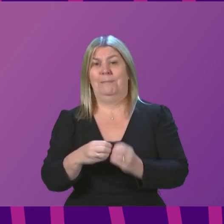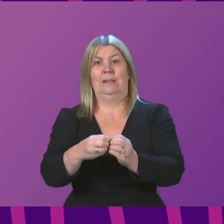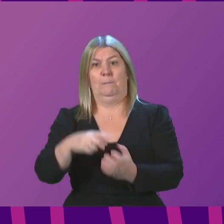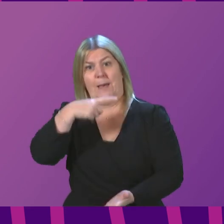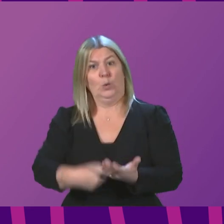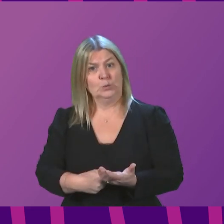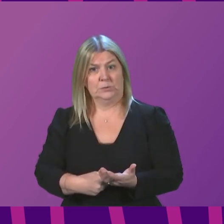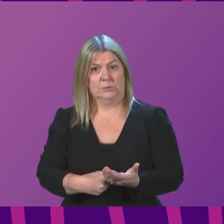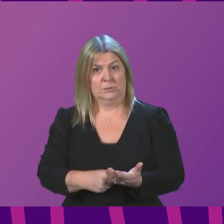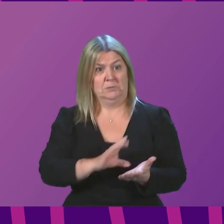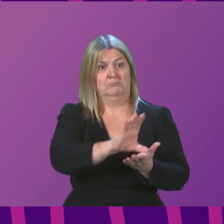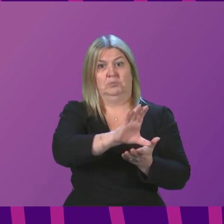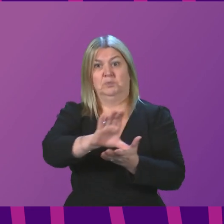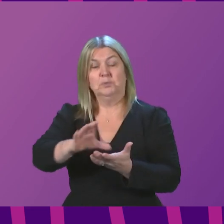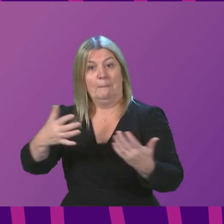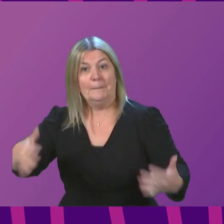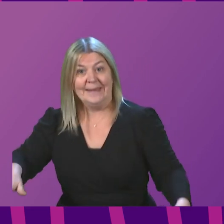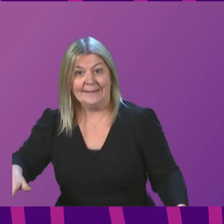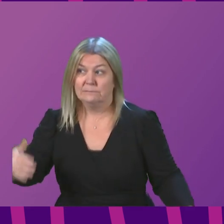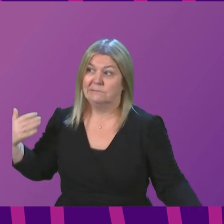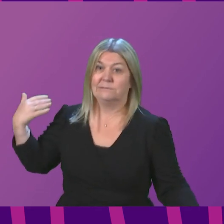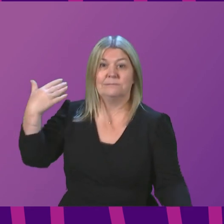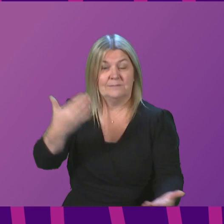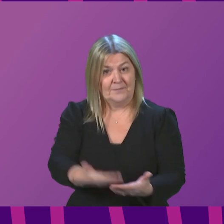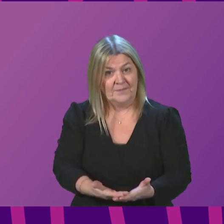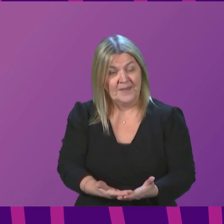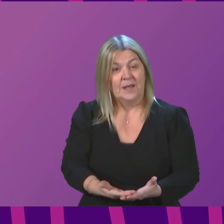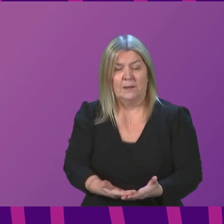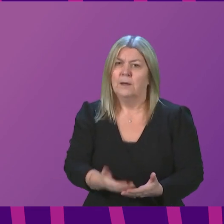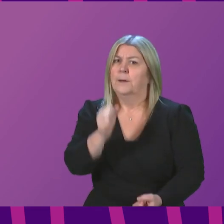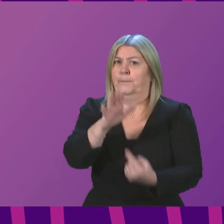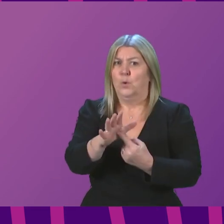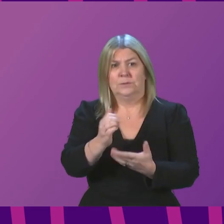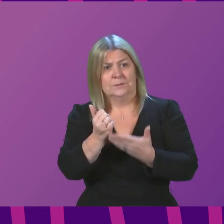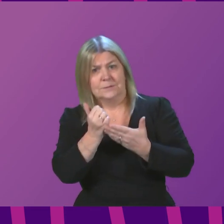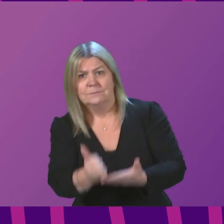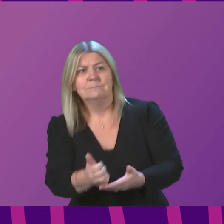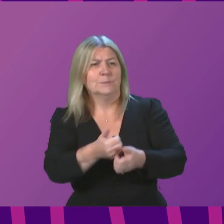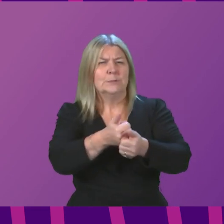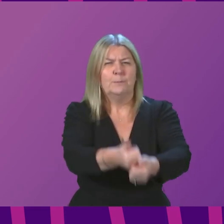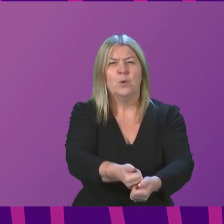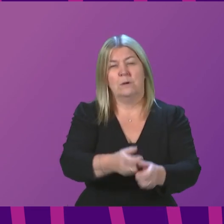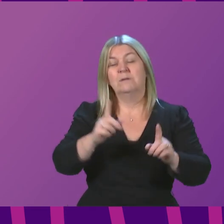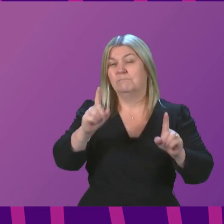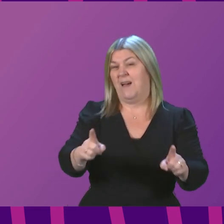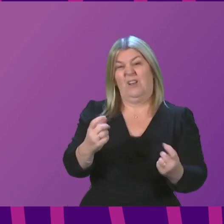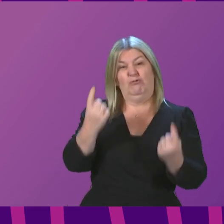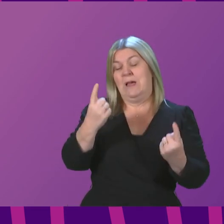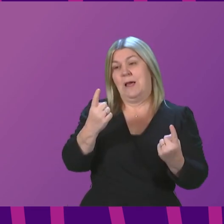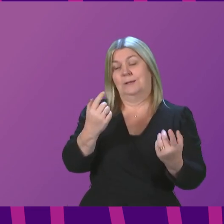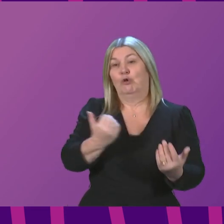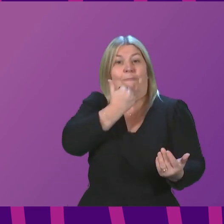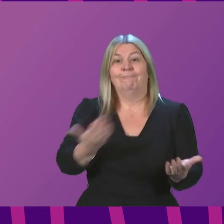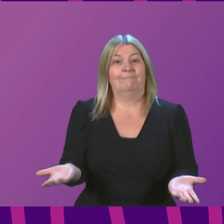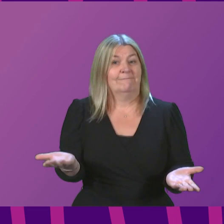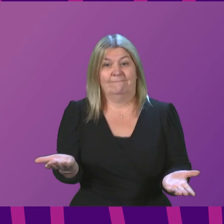That has been really vital help, but I recognise it does not go far enough to compensate every business for every